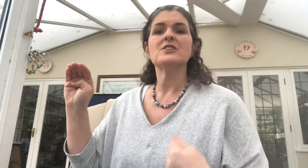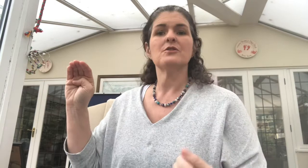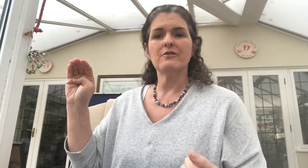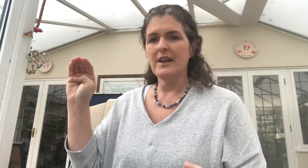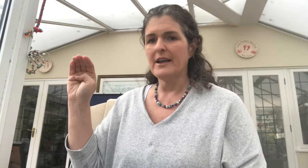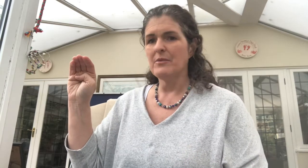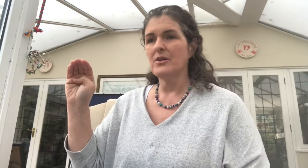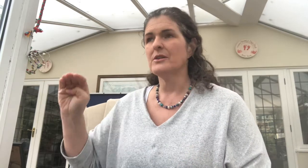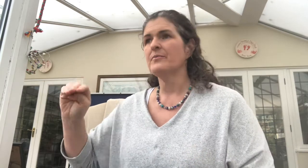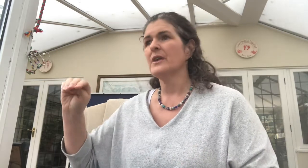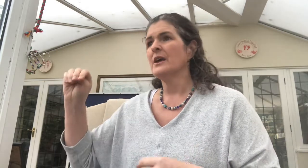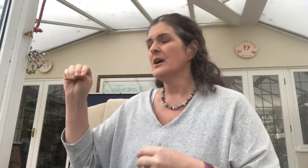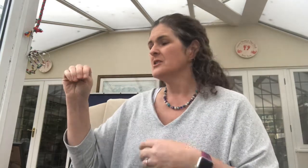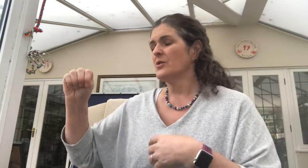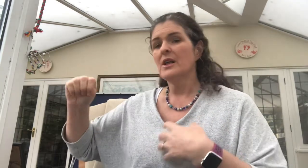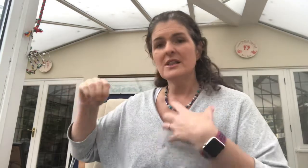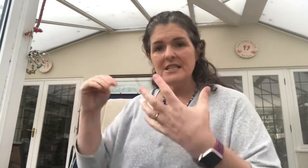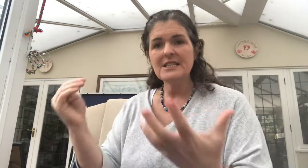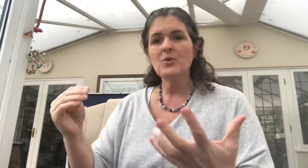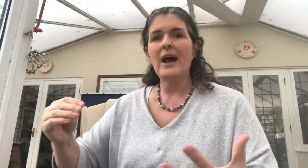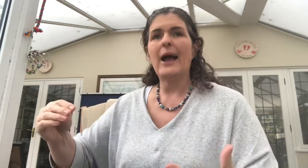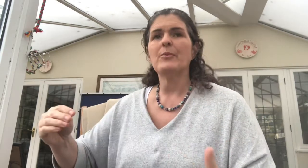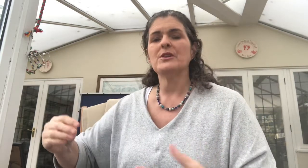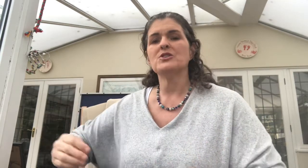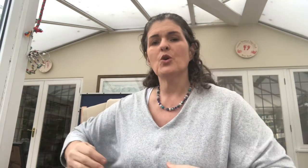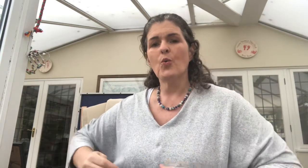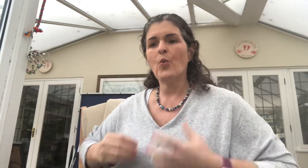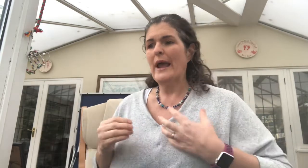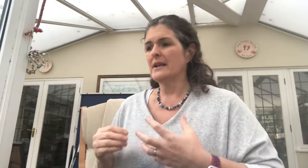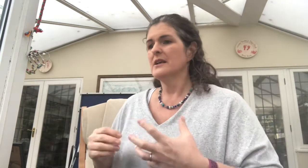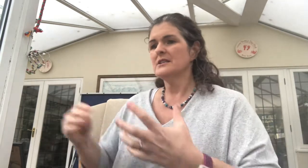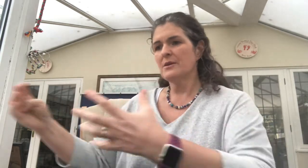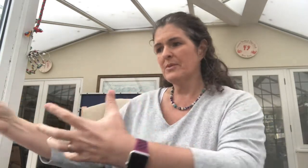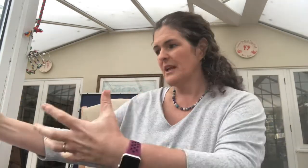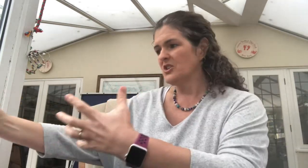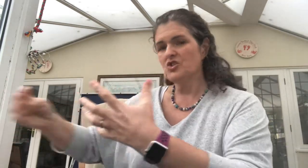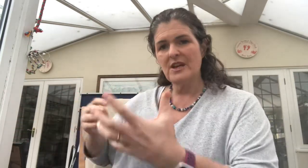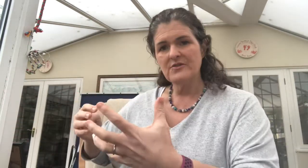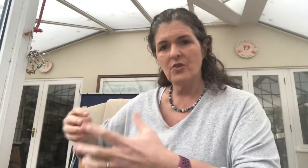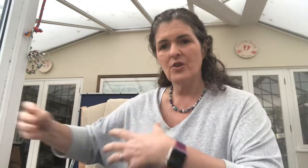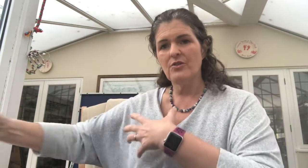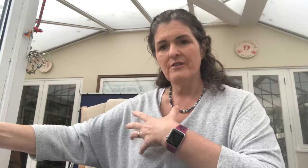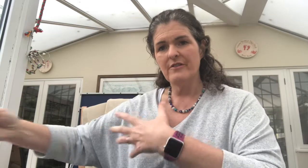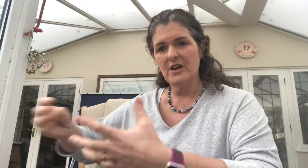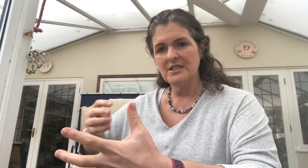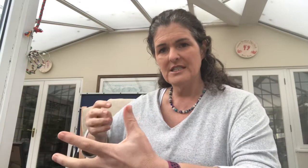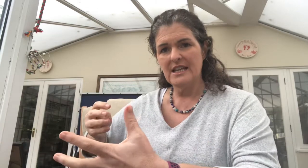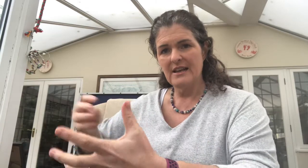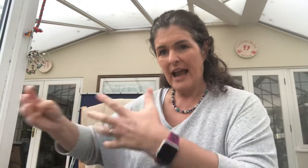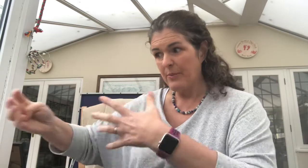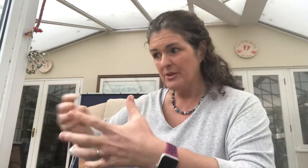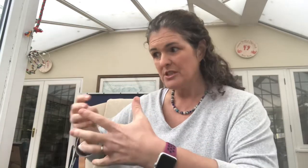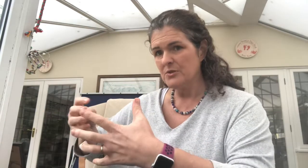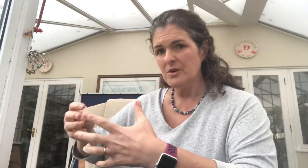-or-flight mode. So this is what happens when something stressful or adversity happens to us,